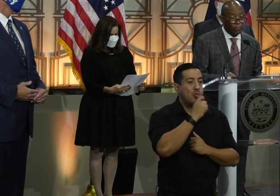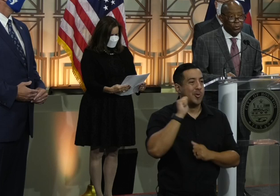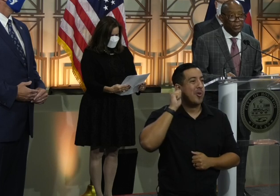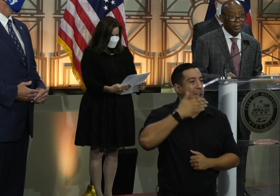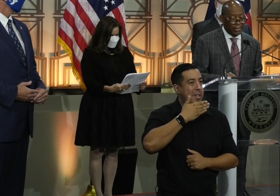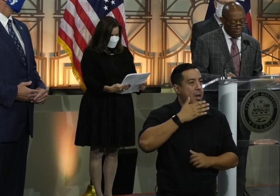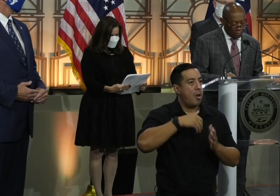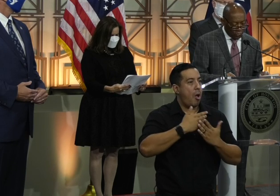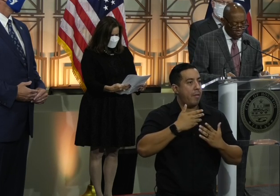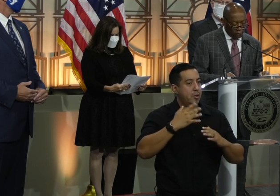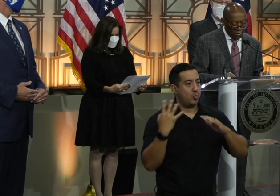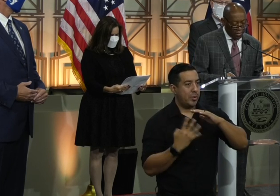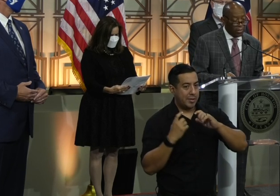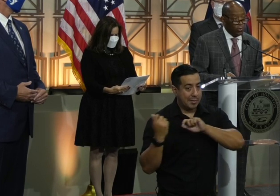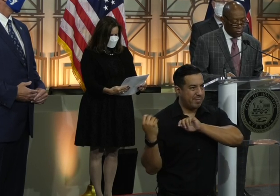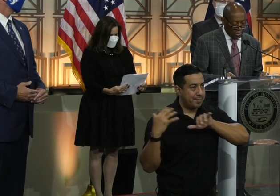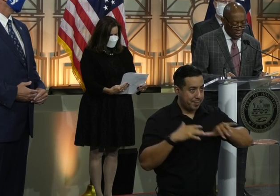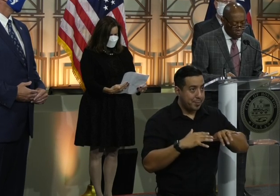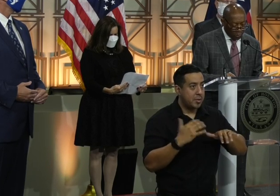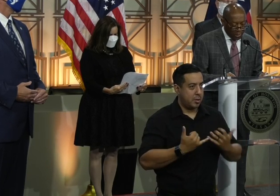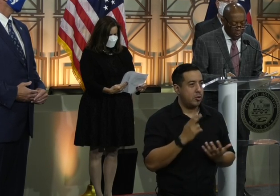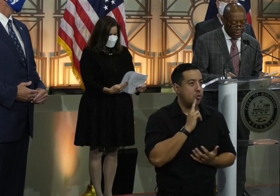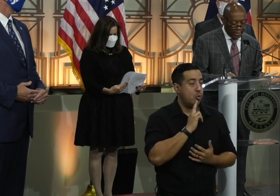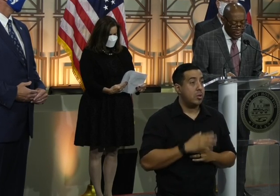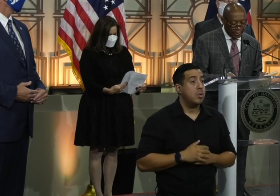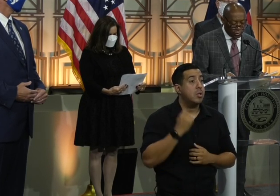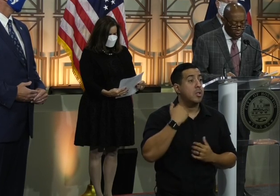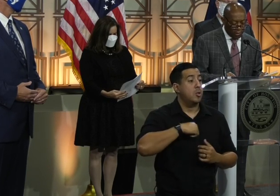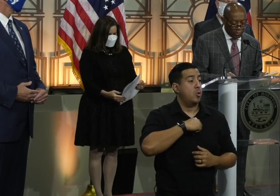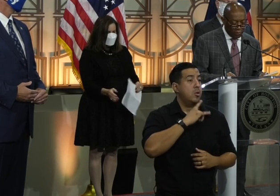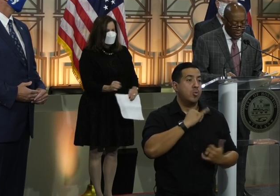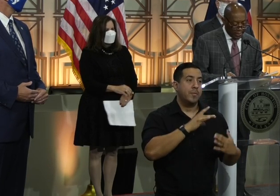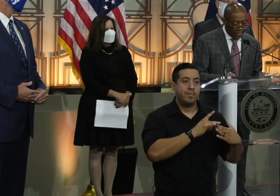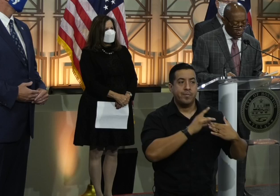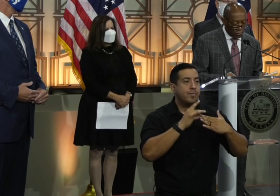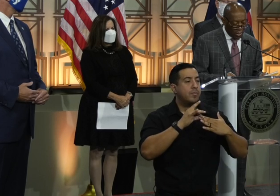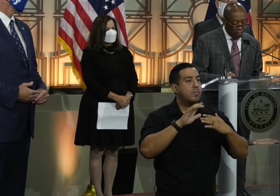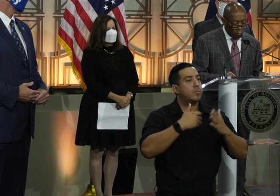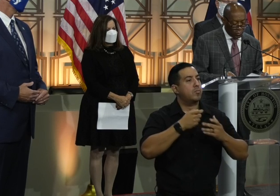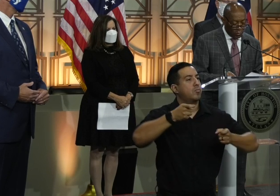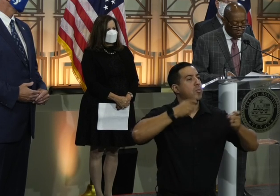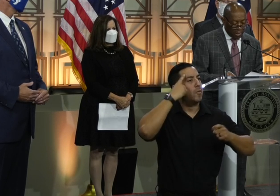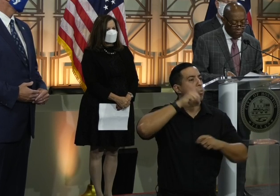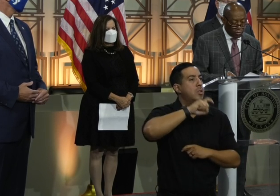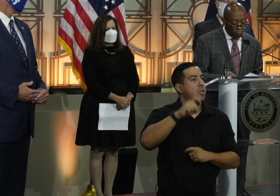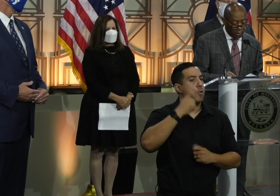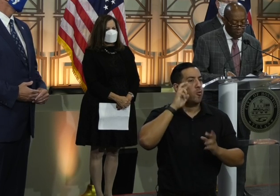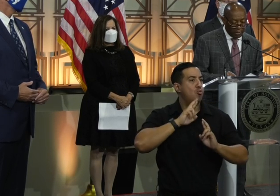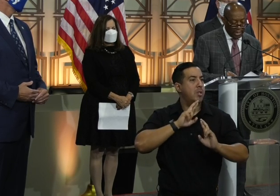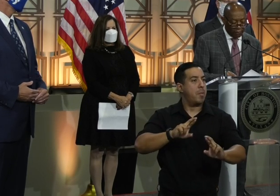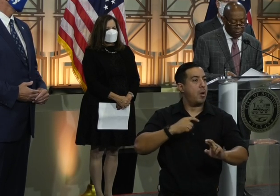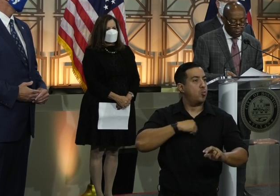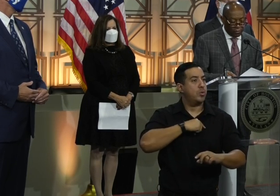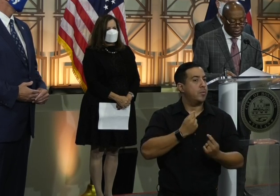resettled to the city of Houston. Houston is proudly leading the charge in Texas for its response to